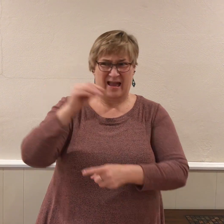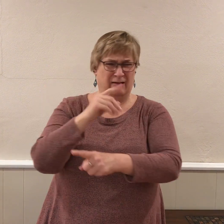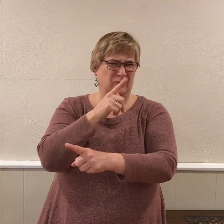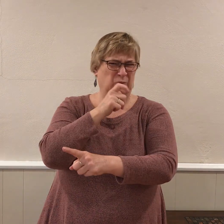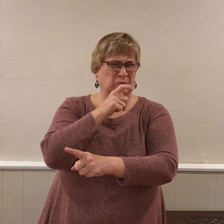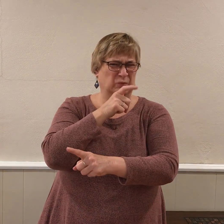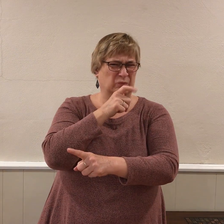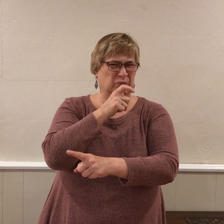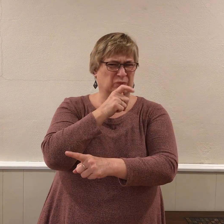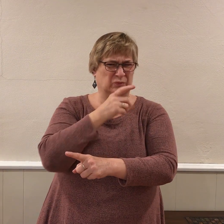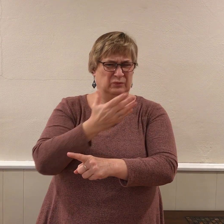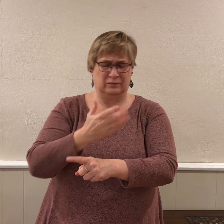Who is that man?